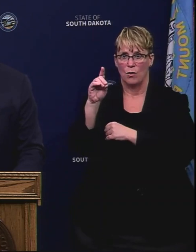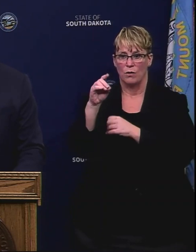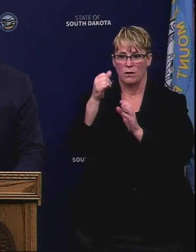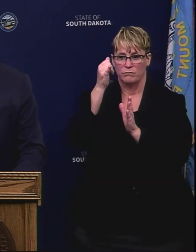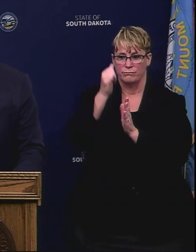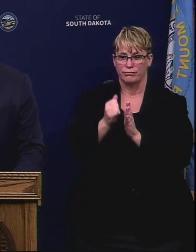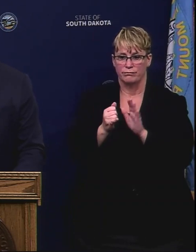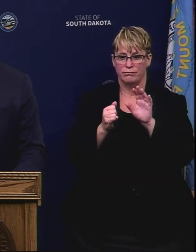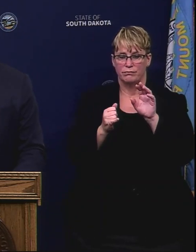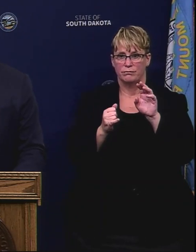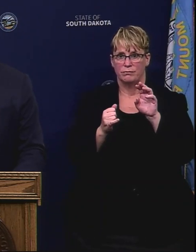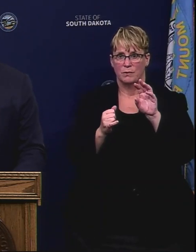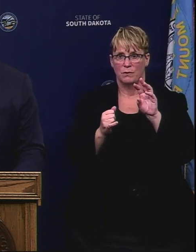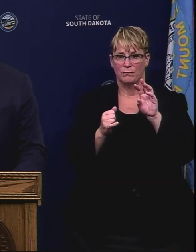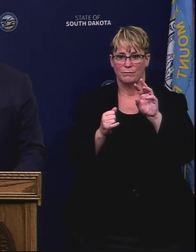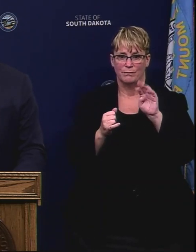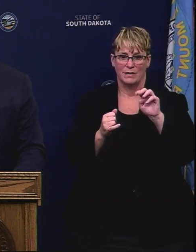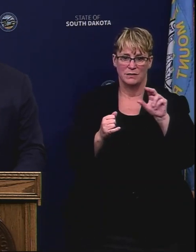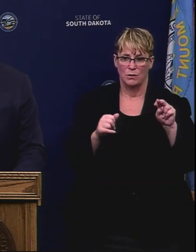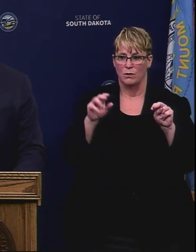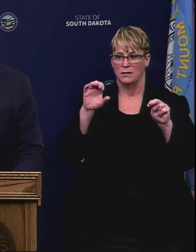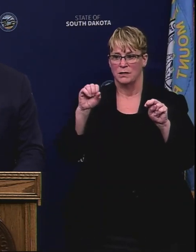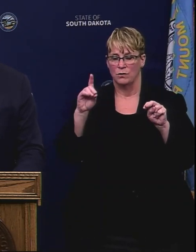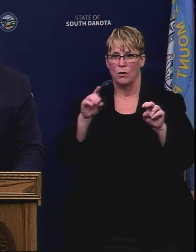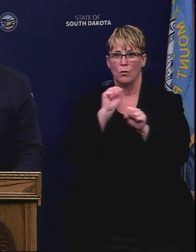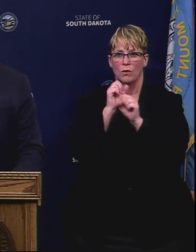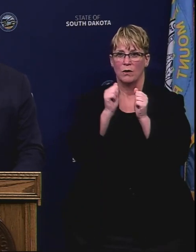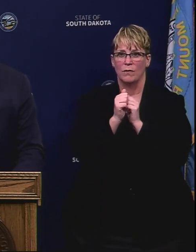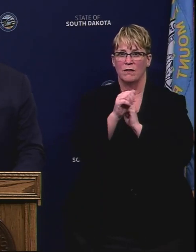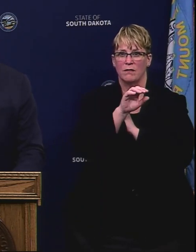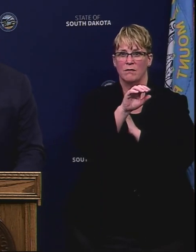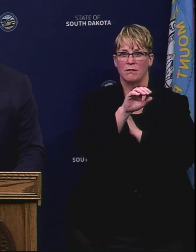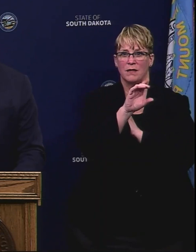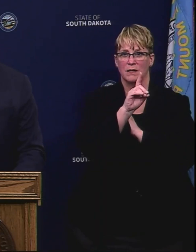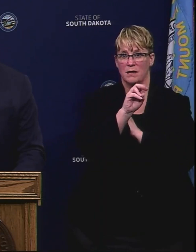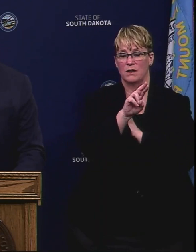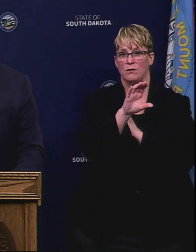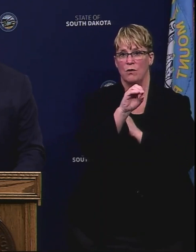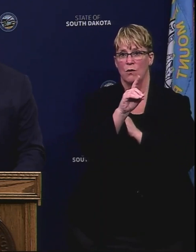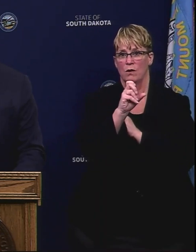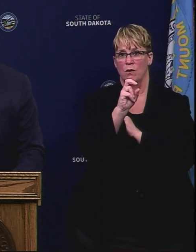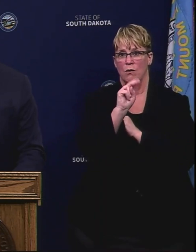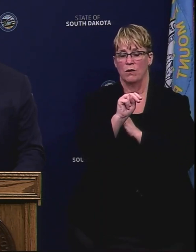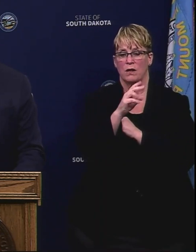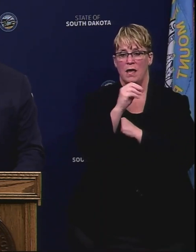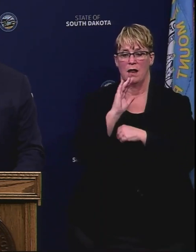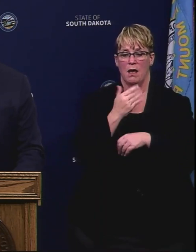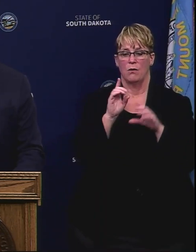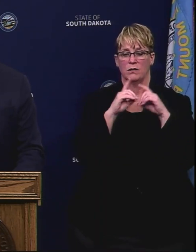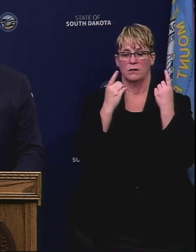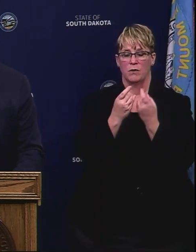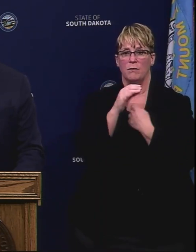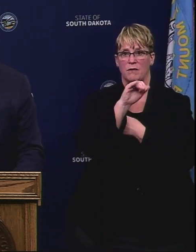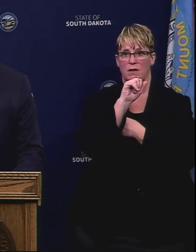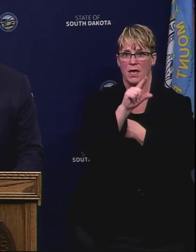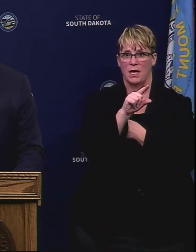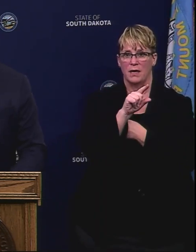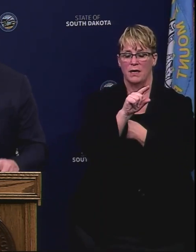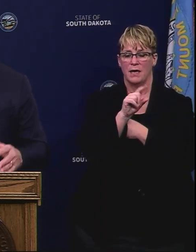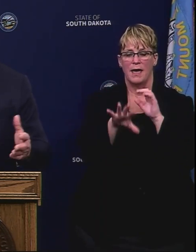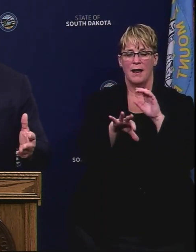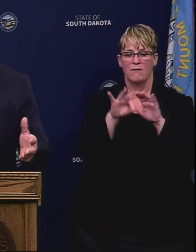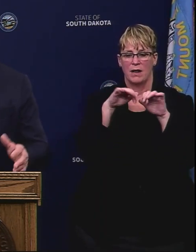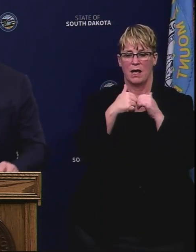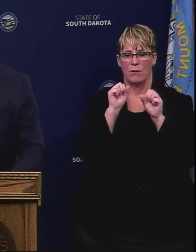resolve we're already working together with Dr. Odakoven and our the Department of Ag in finding a